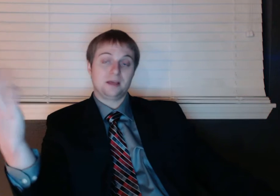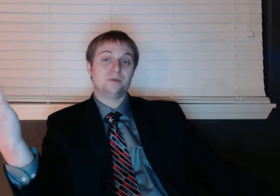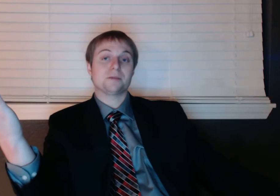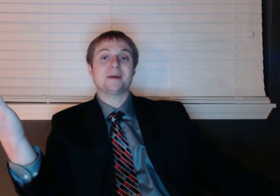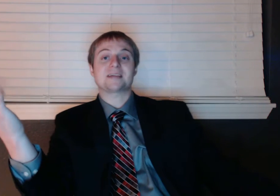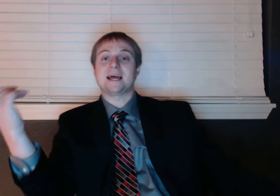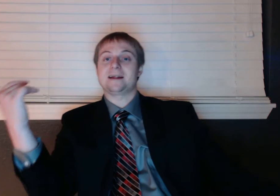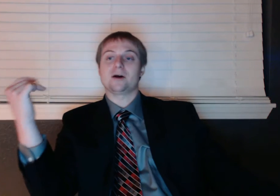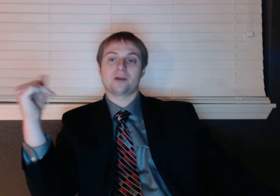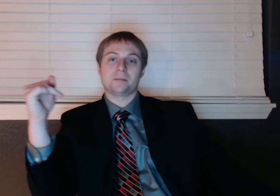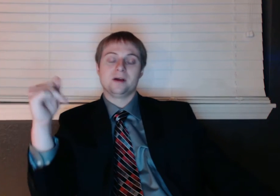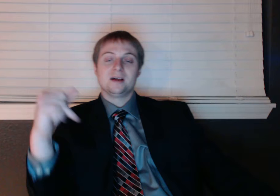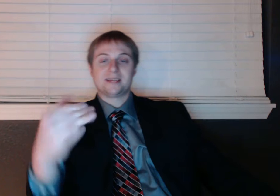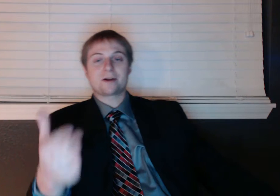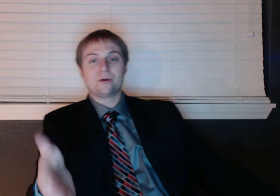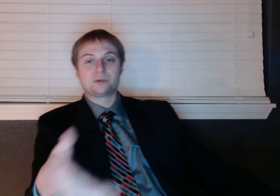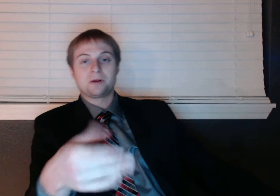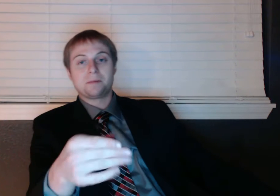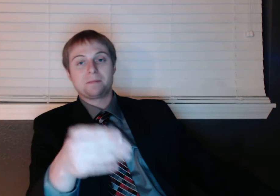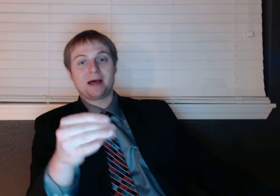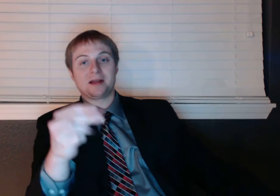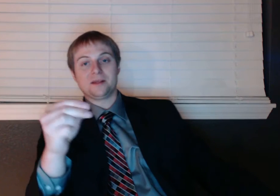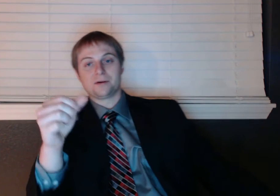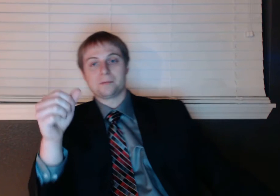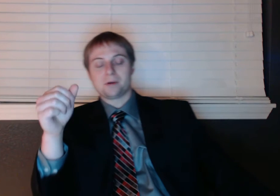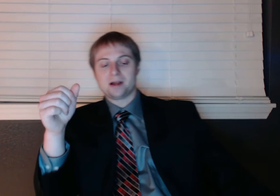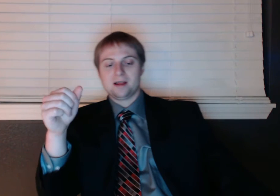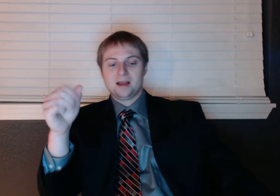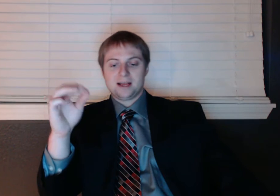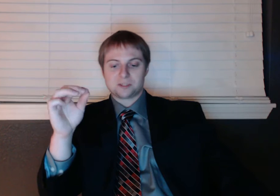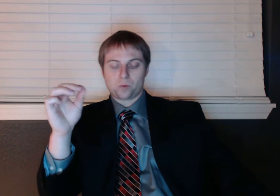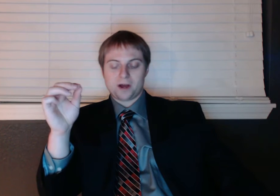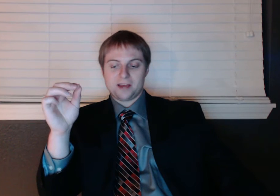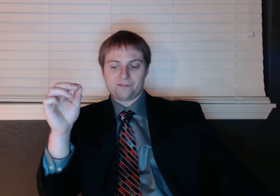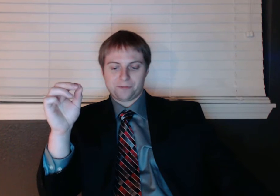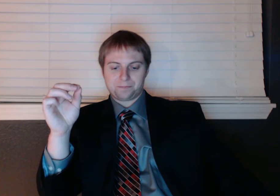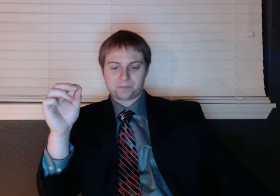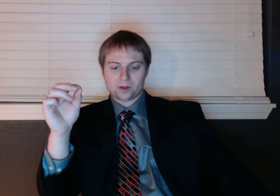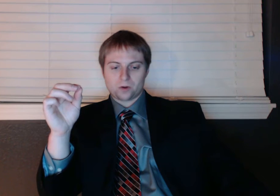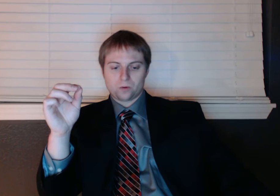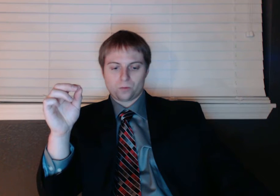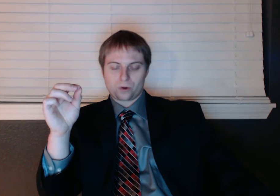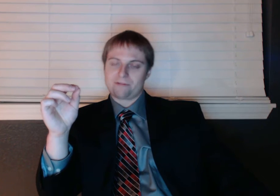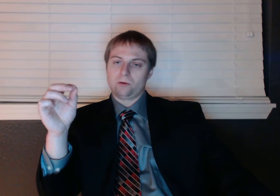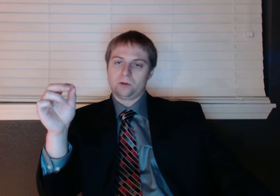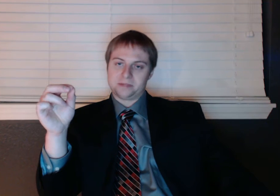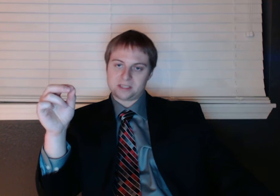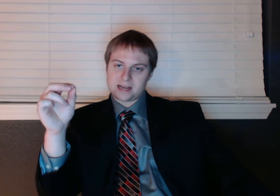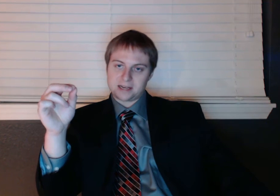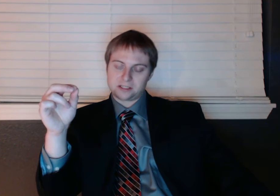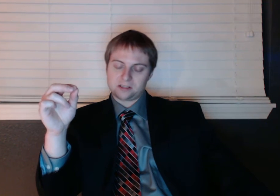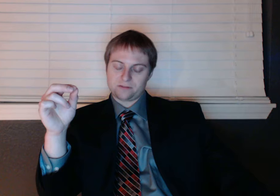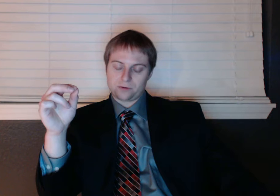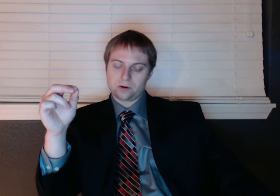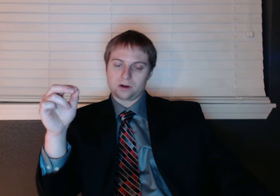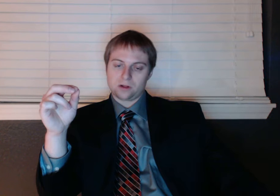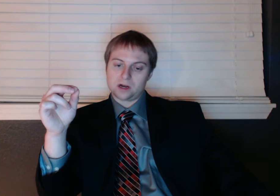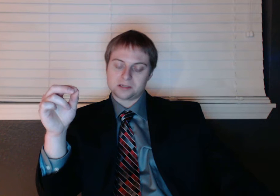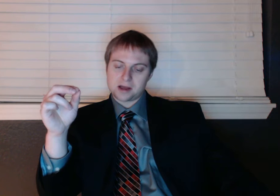He was the best candidate out of them. Ted Cruz wouldn't have been bad either, but his wife worked for Goldman Sachs for a long